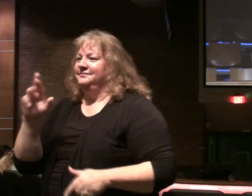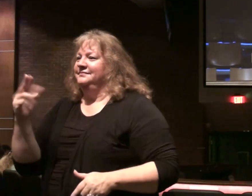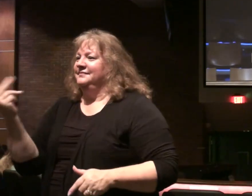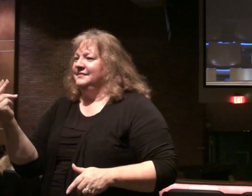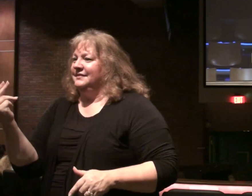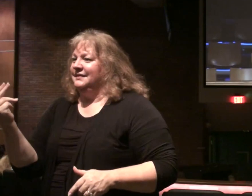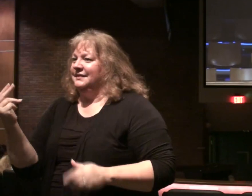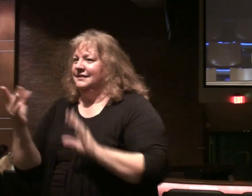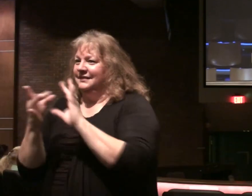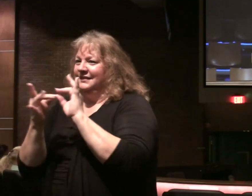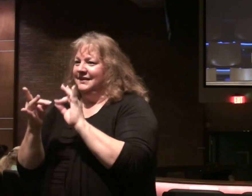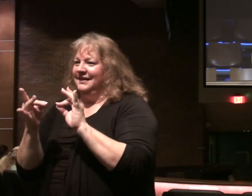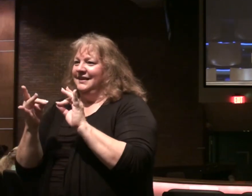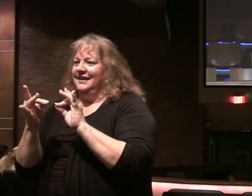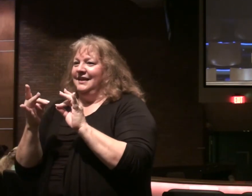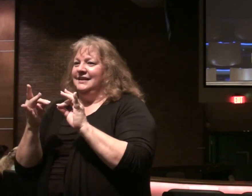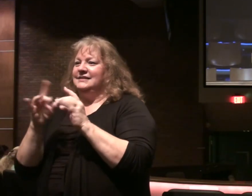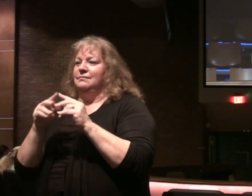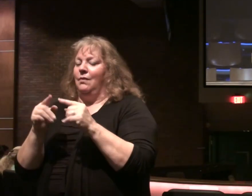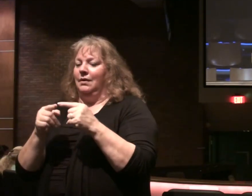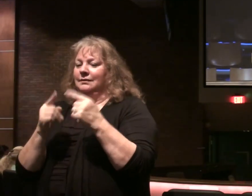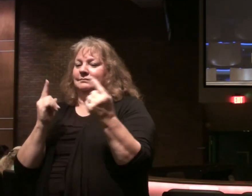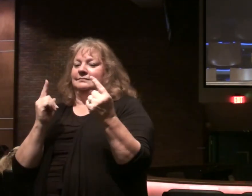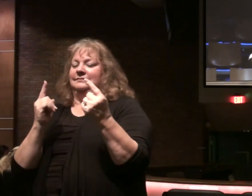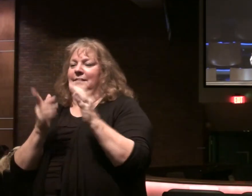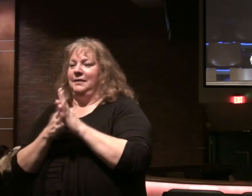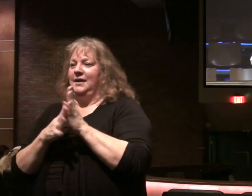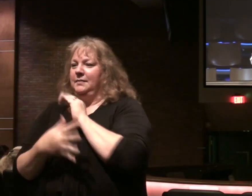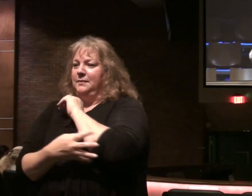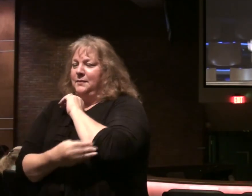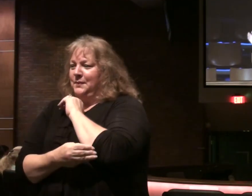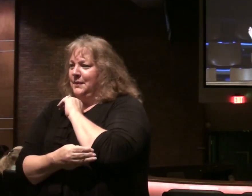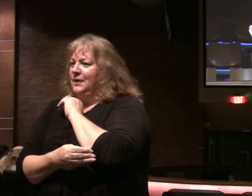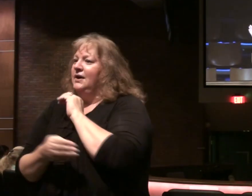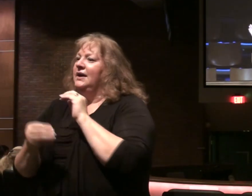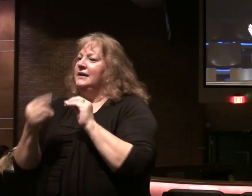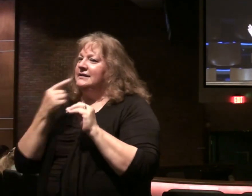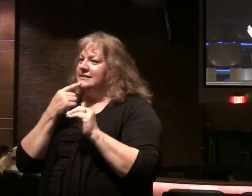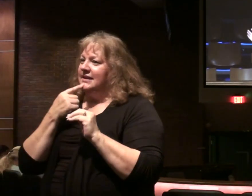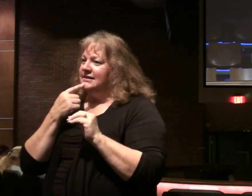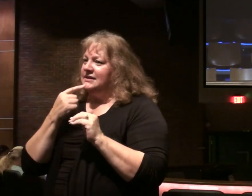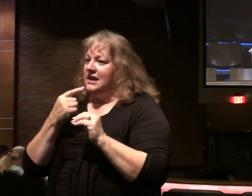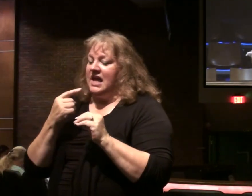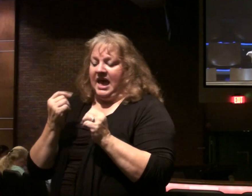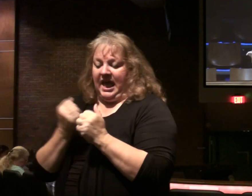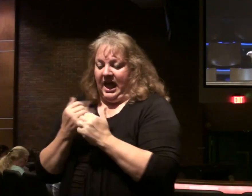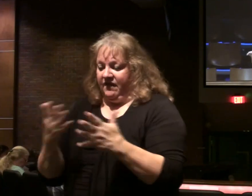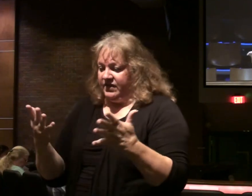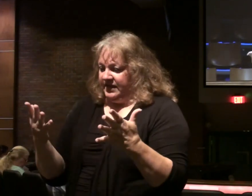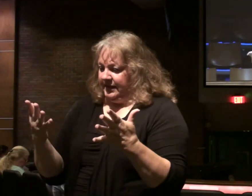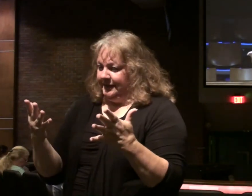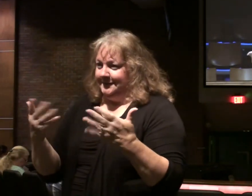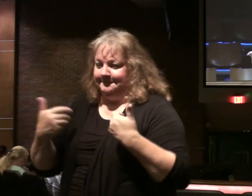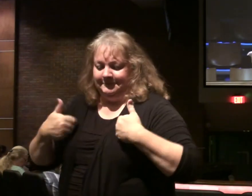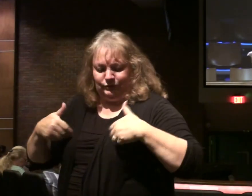What he's saying here is even more radical than taking the vow of poverty. He's saying you must surrender everything to me.